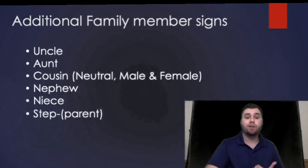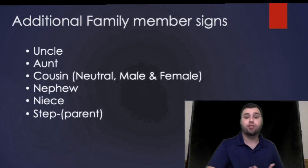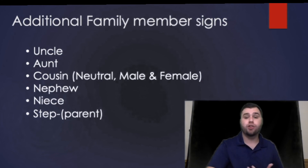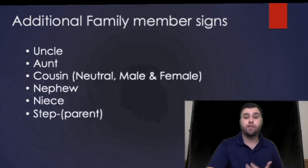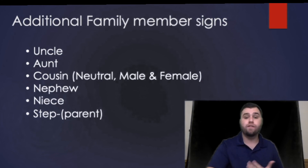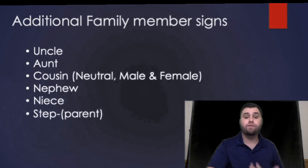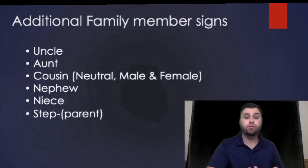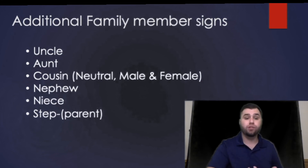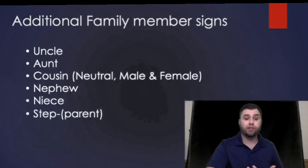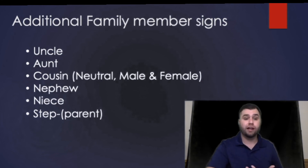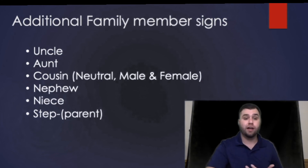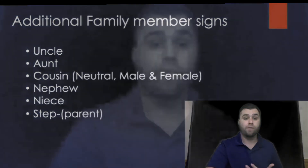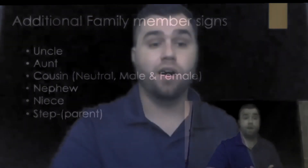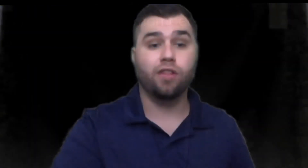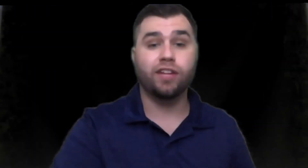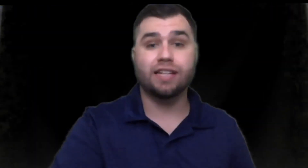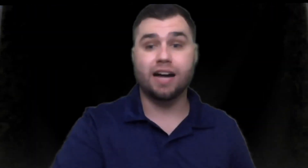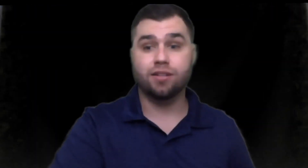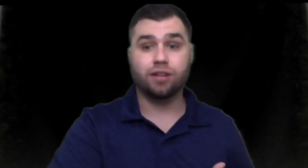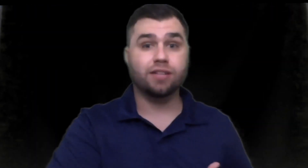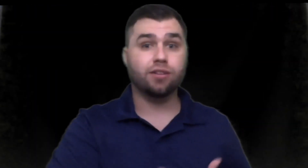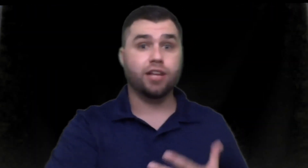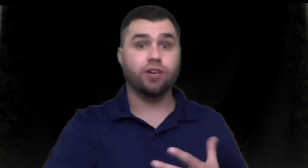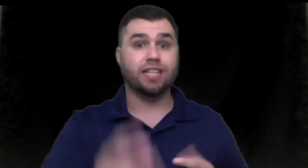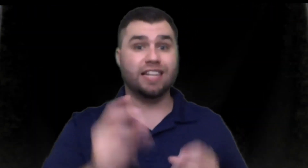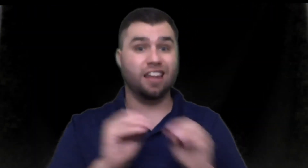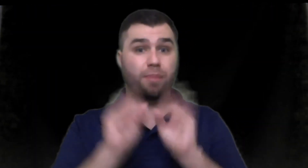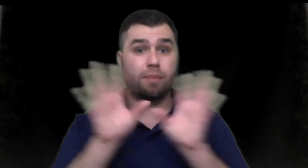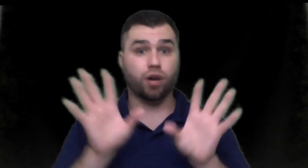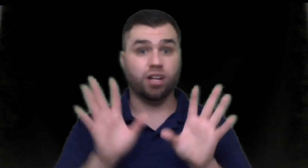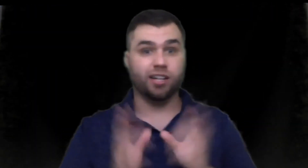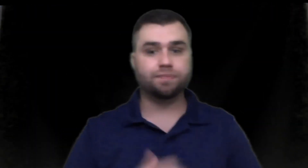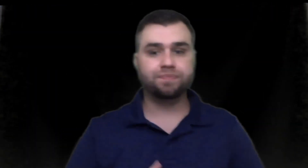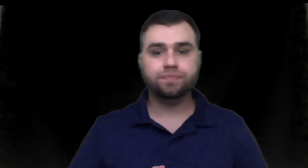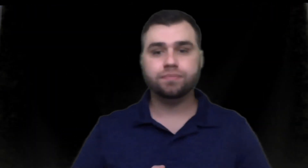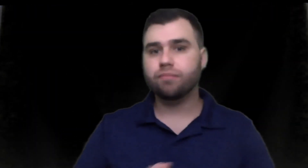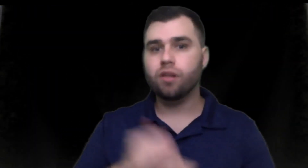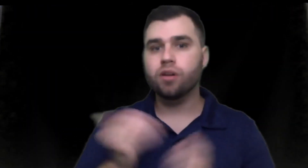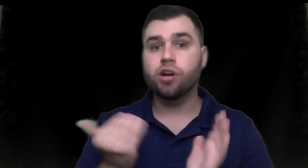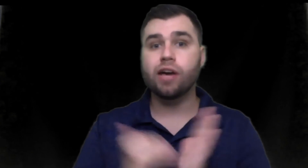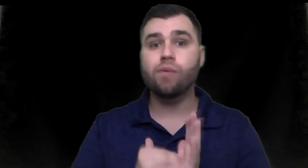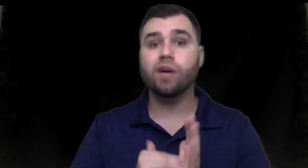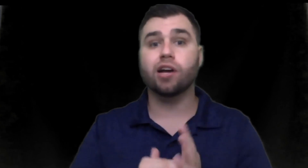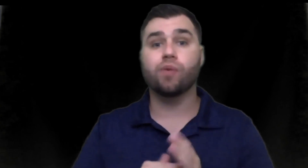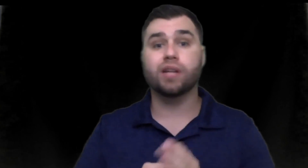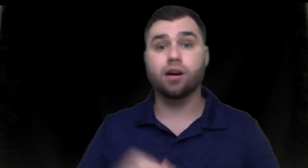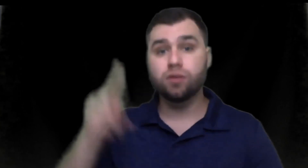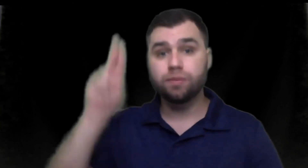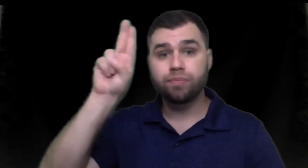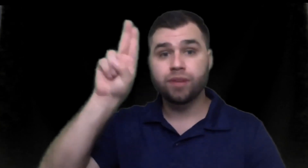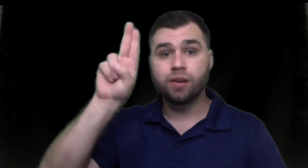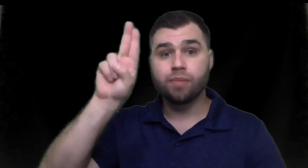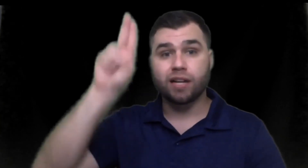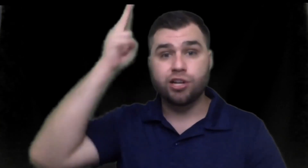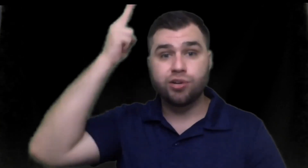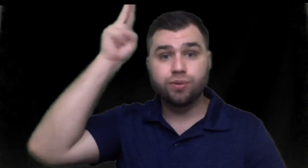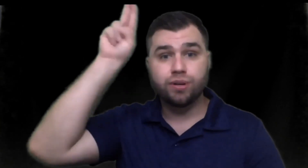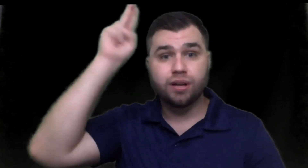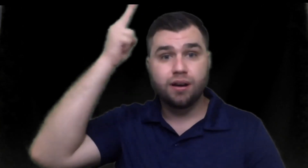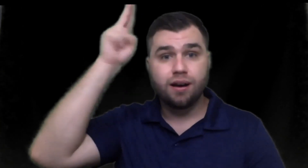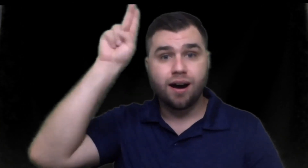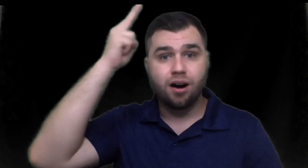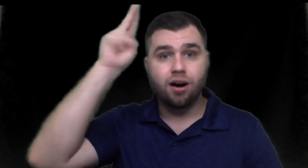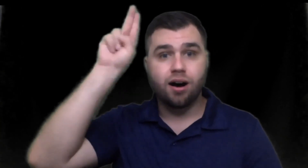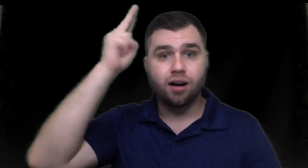I'm going to show you full screen of what all these signs look like so that you can see it a little bit more clear so again we're going to go with uncle making you